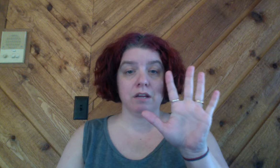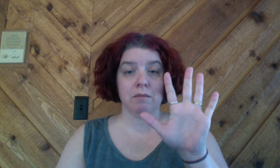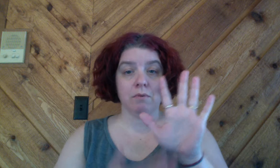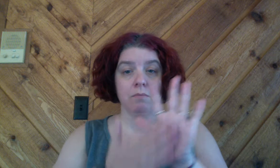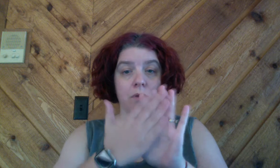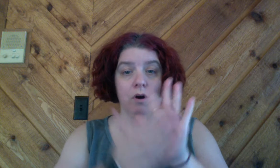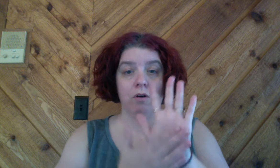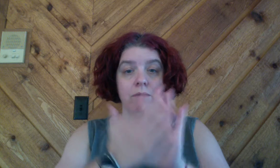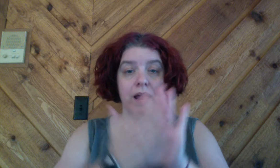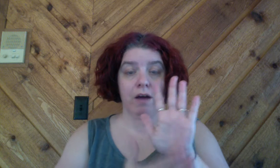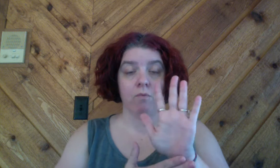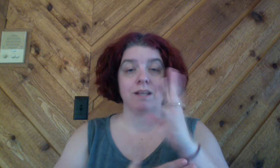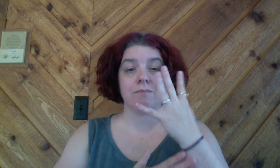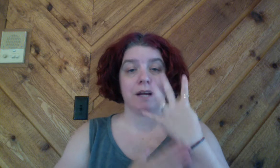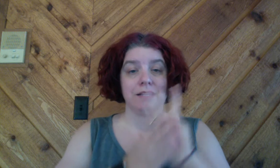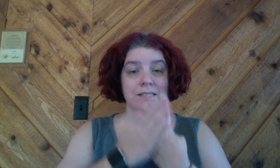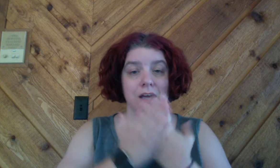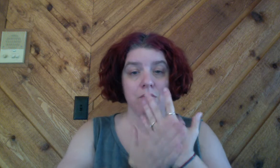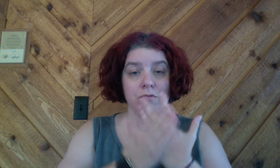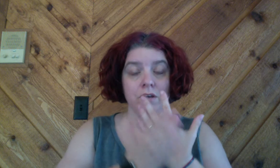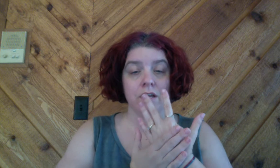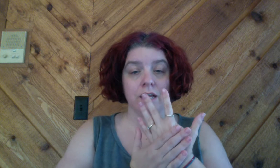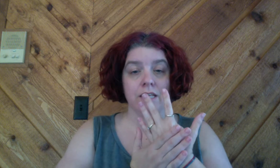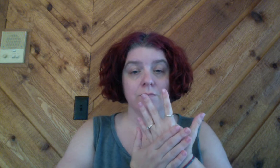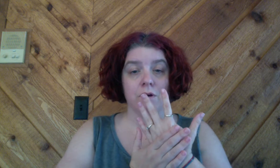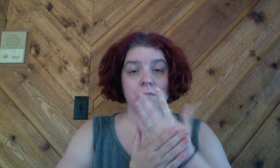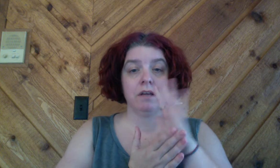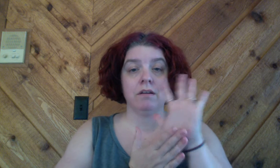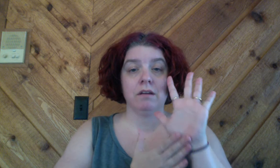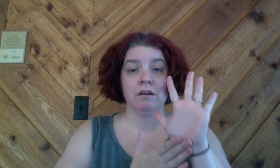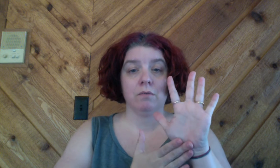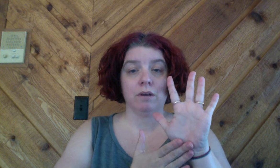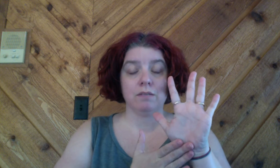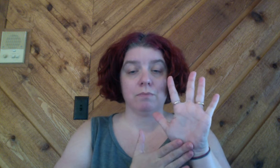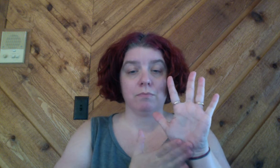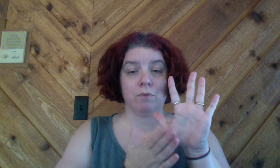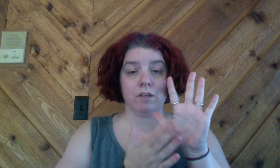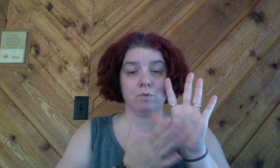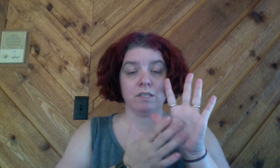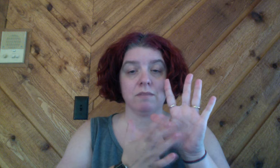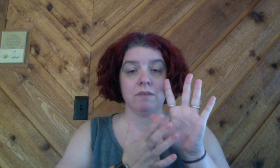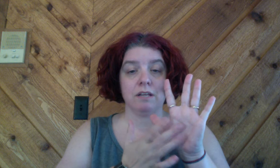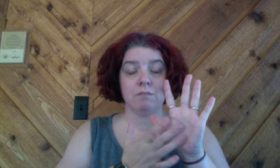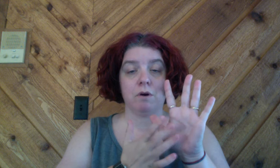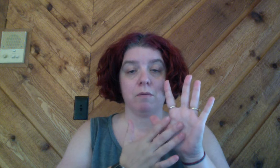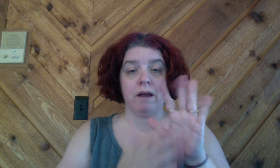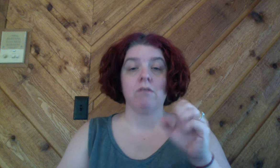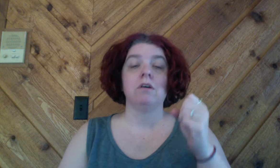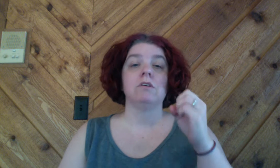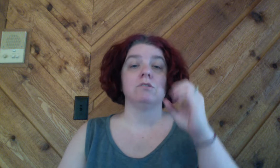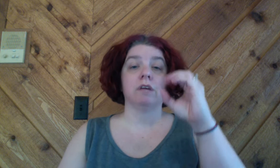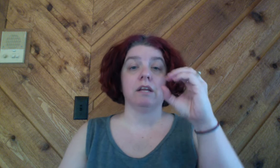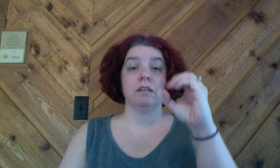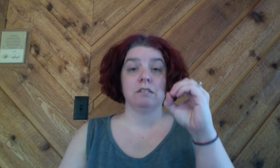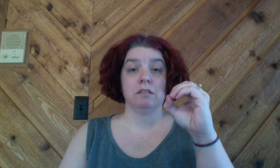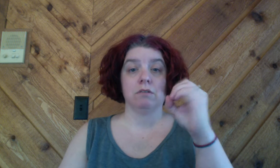number palm out when it's by itself it's palm in when it's when it's with something it's palm out so again 0